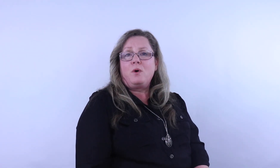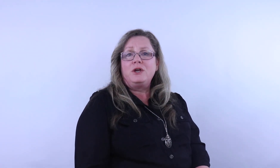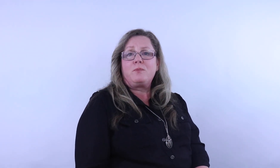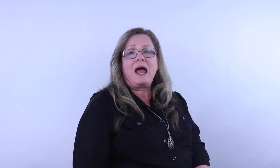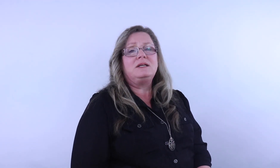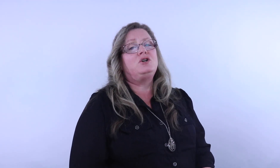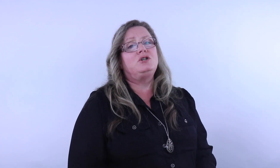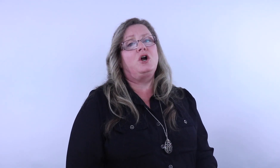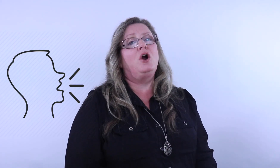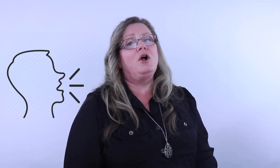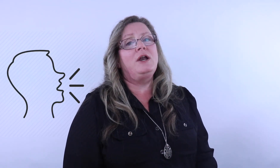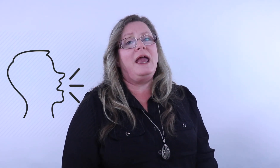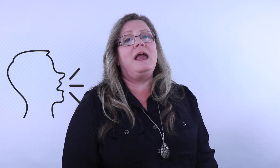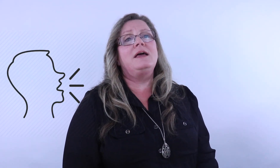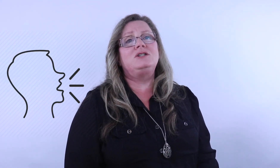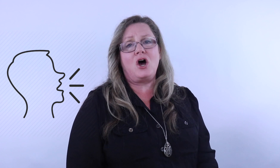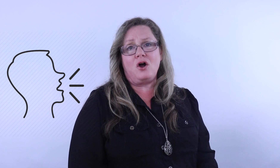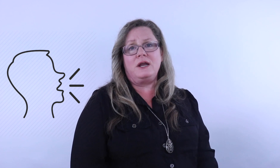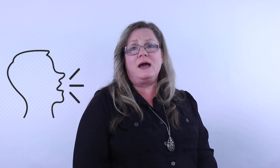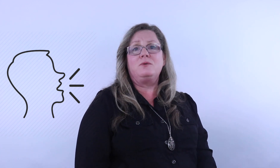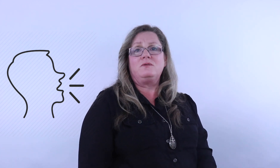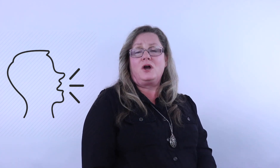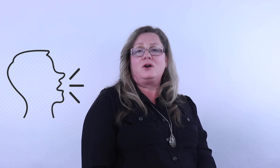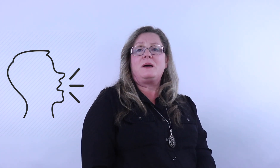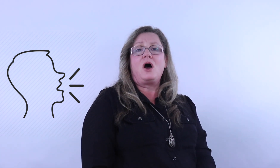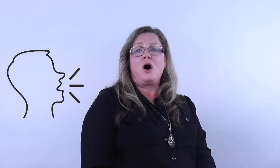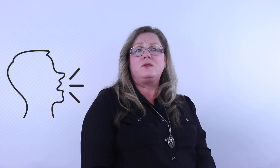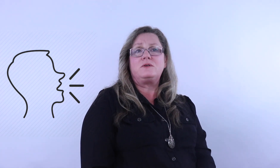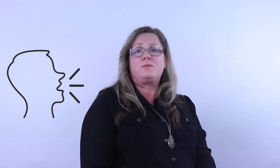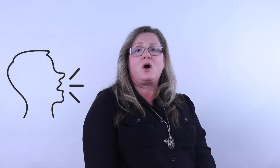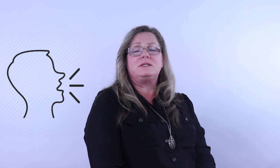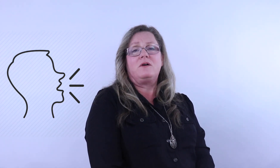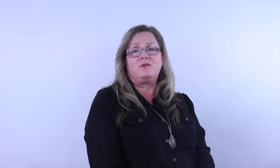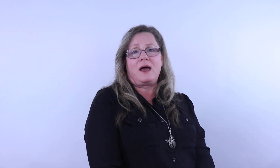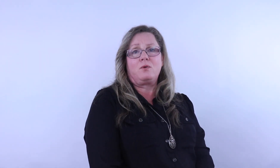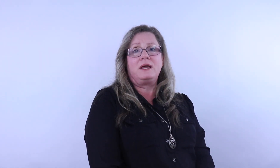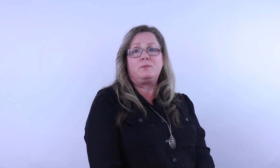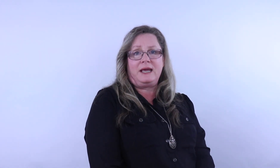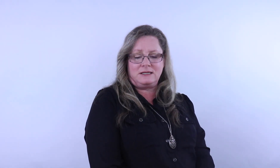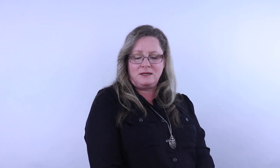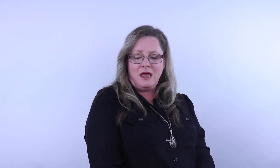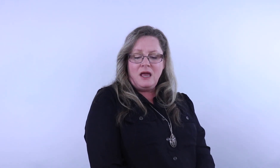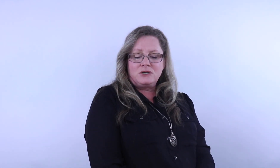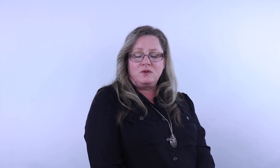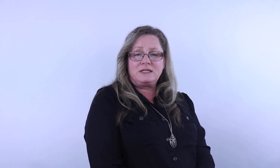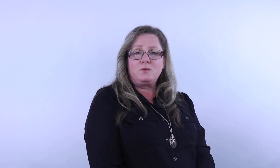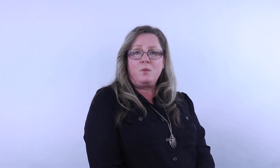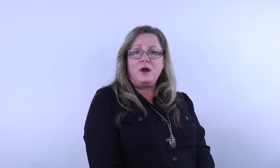want you to practice your turn and talk now that we've learned about all the different parts of the flower and the plant. So this is what we